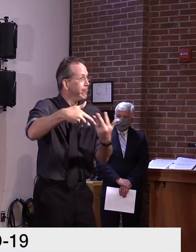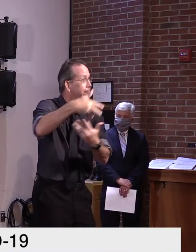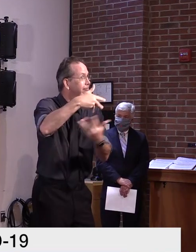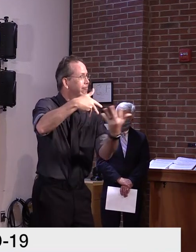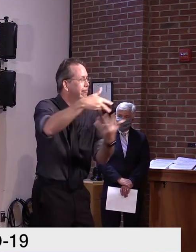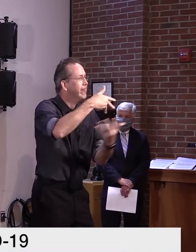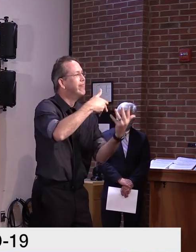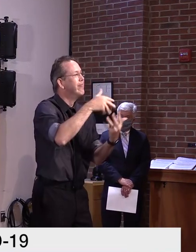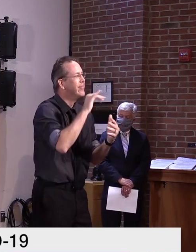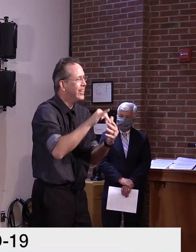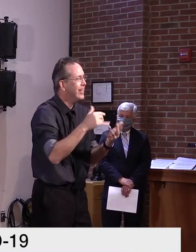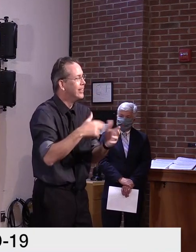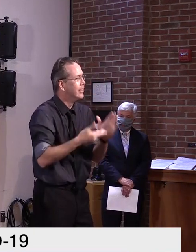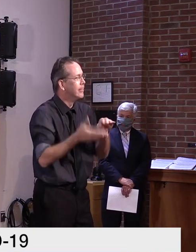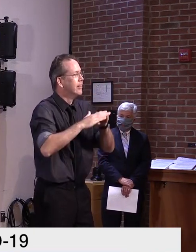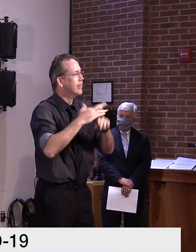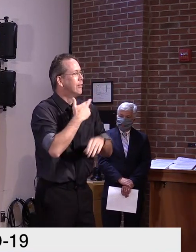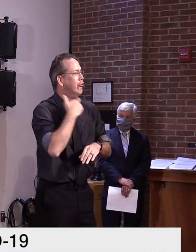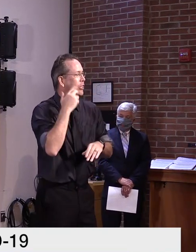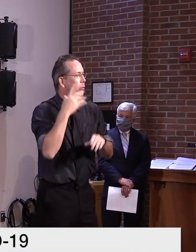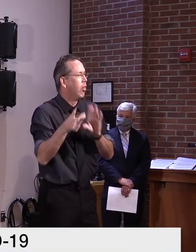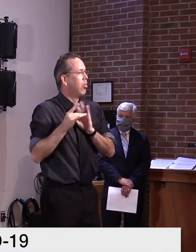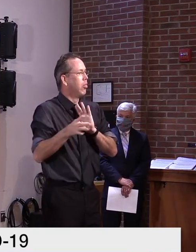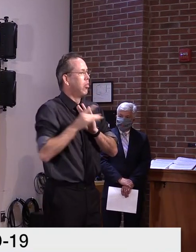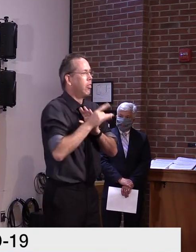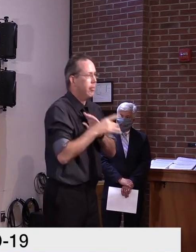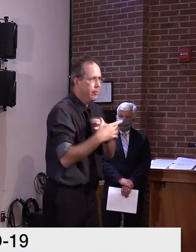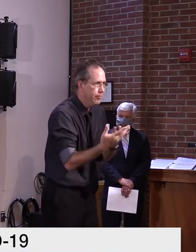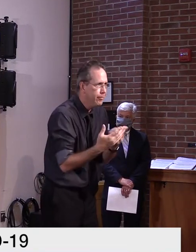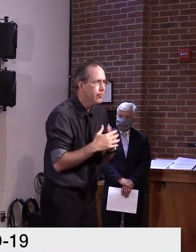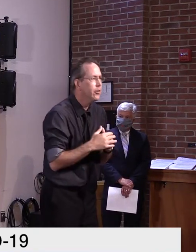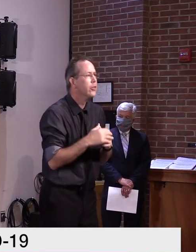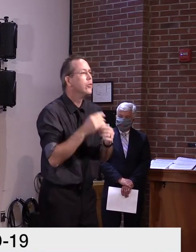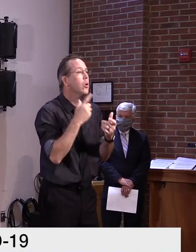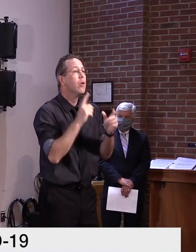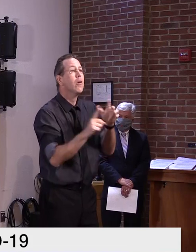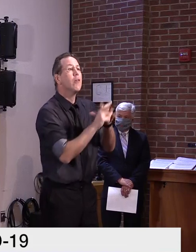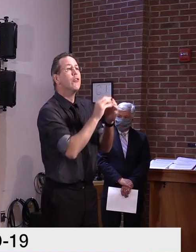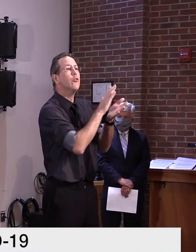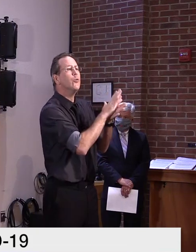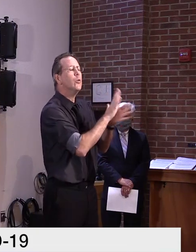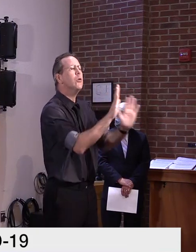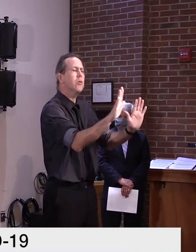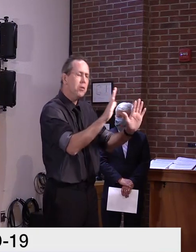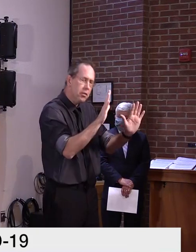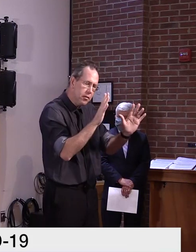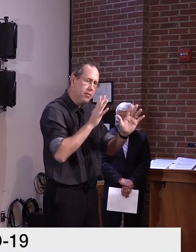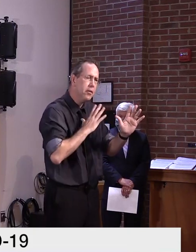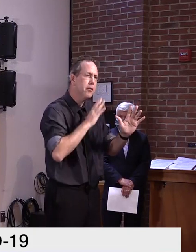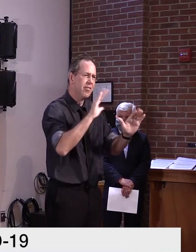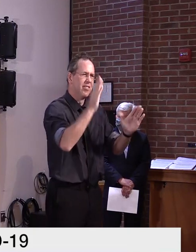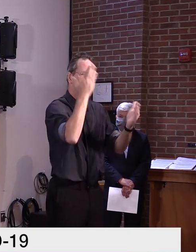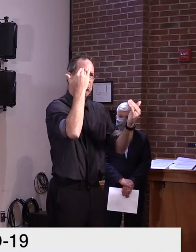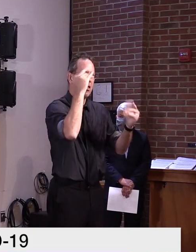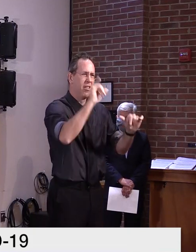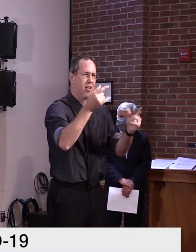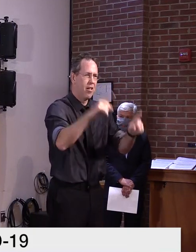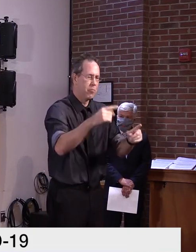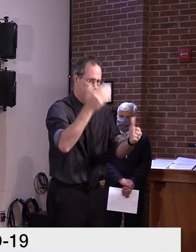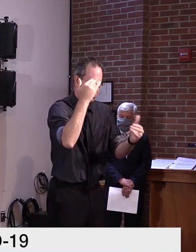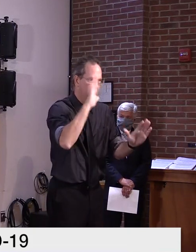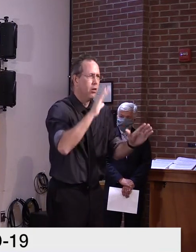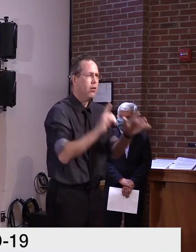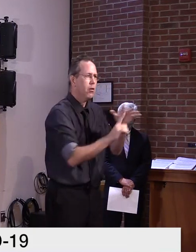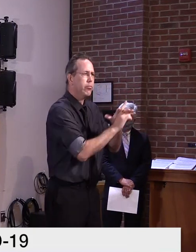thing I would say is, you know, one case in a school, uh, does not mean, uh, the entire school goes home to remote